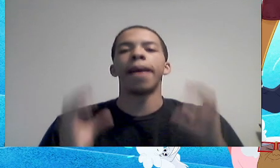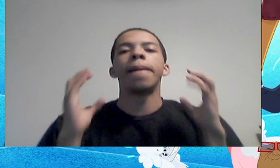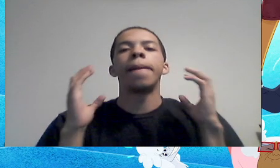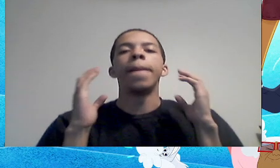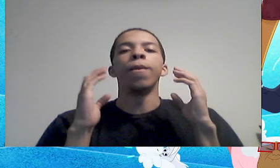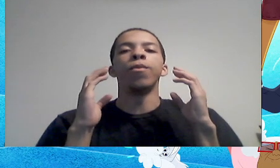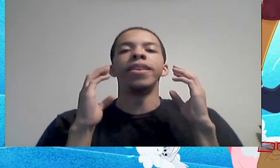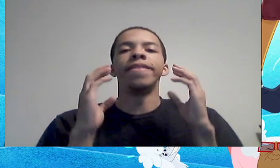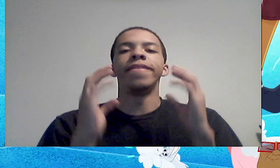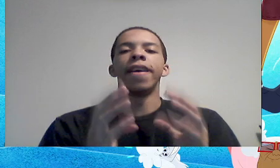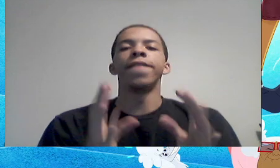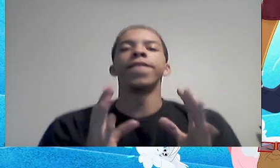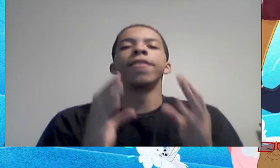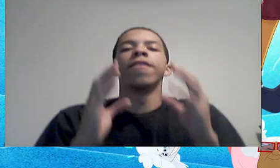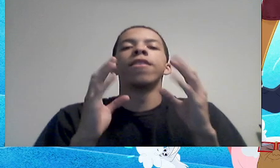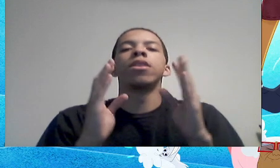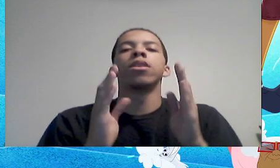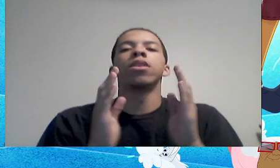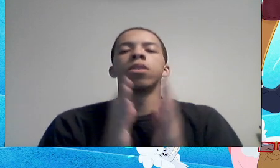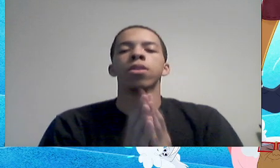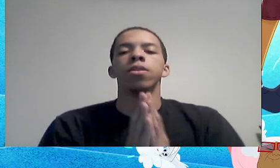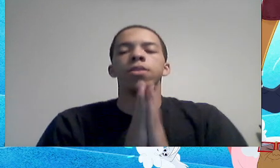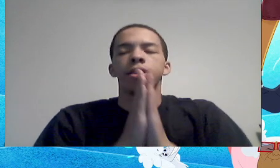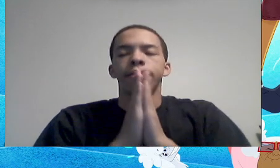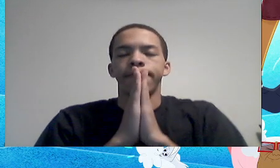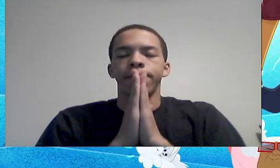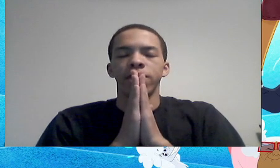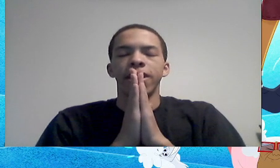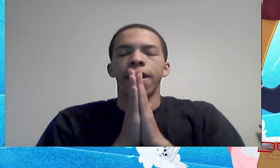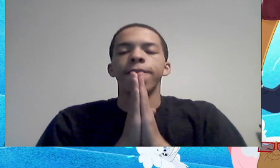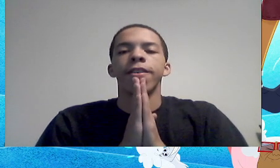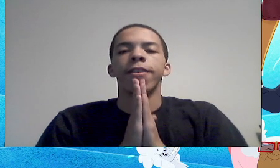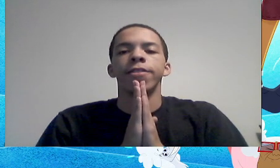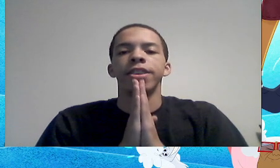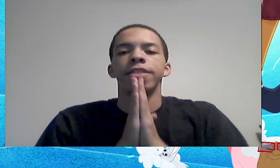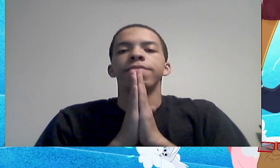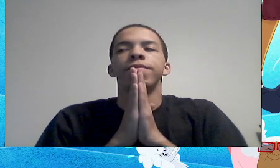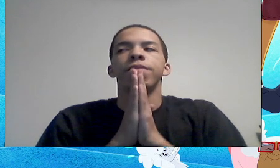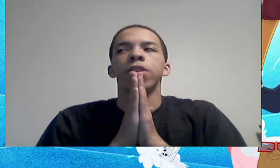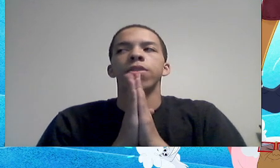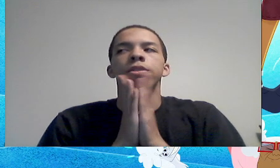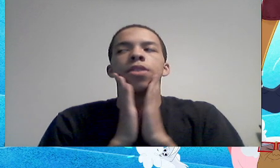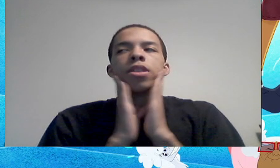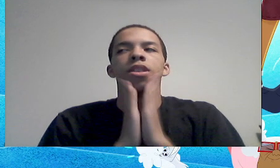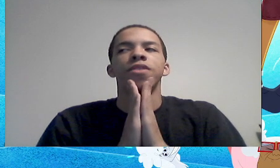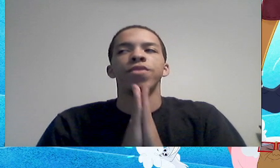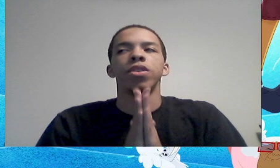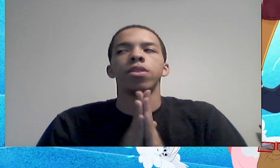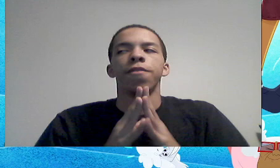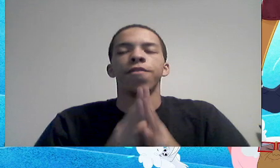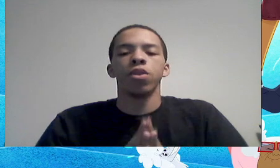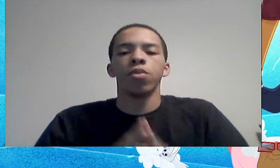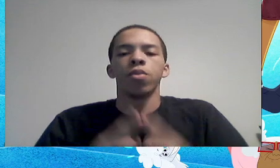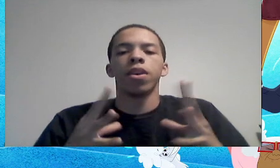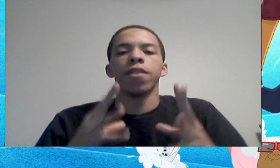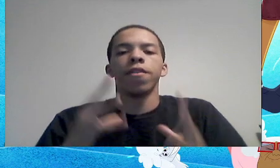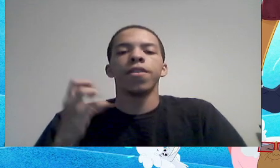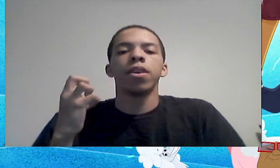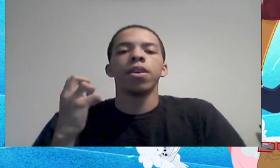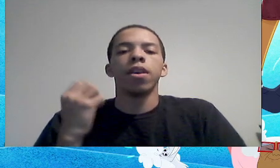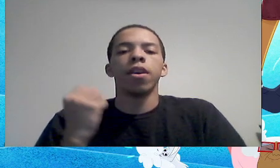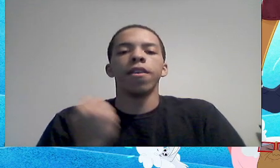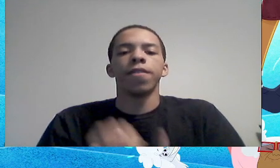this was that we never heard, we never heard it, heard this view, the view